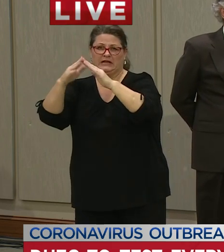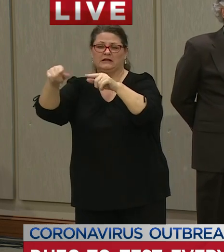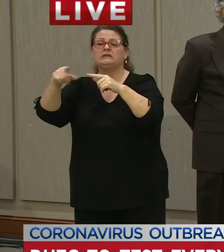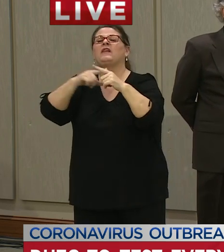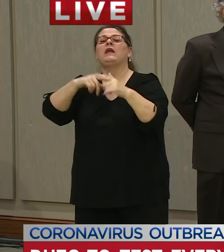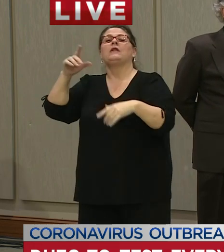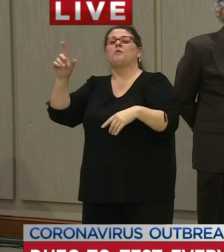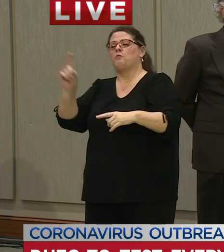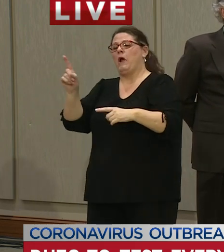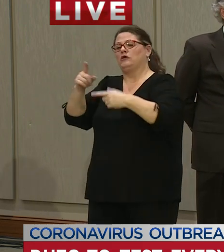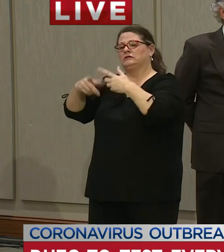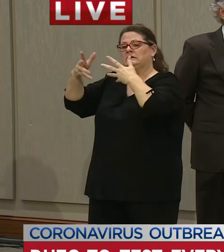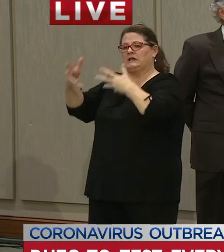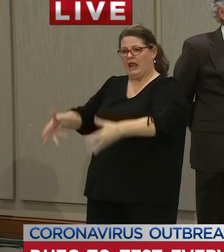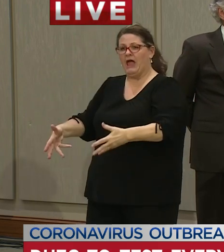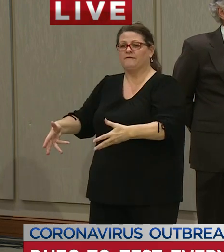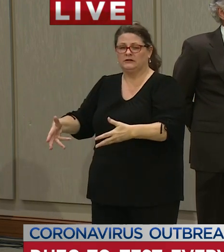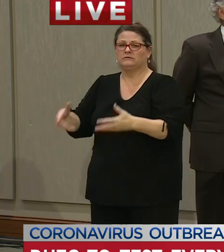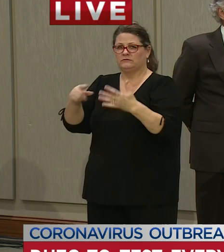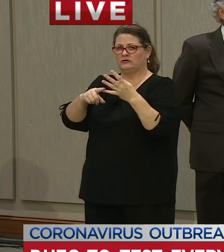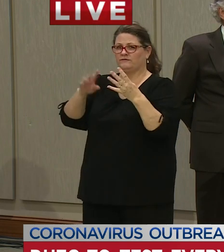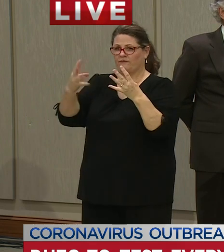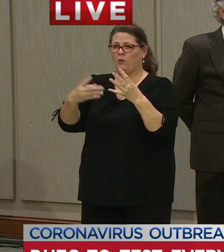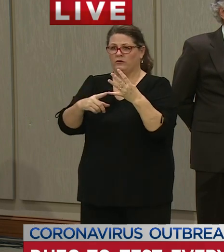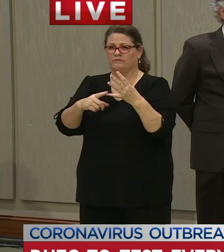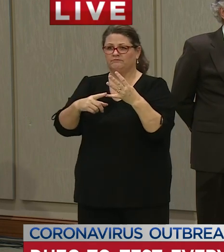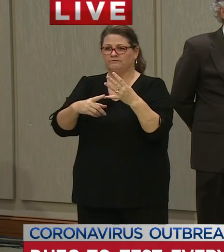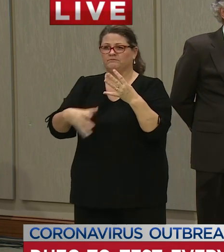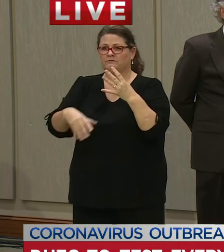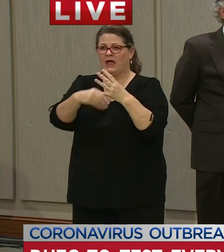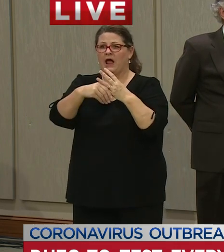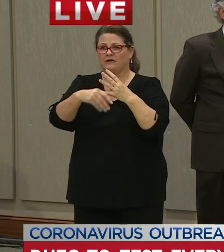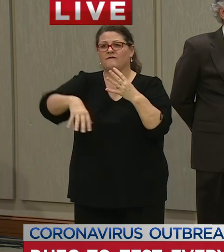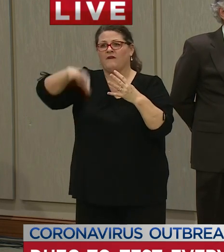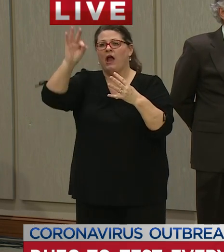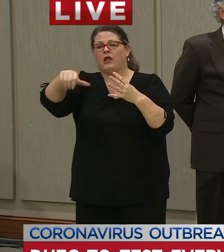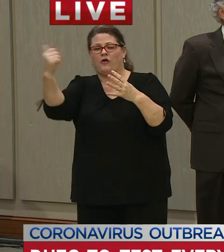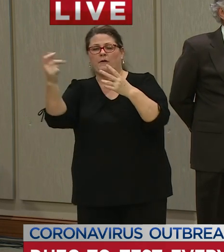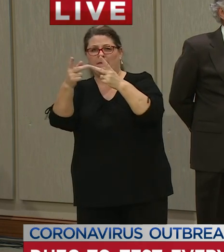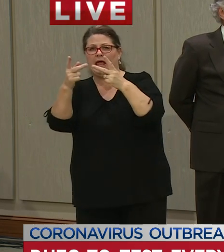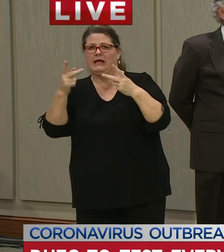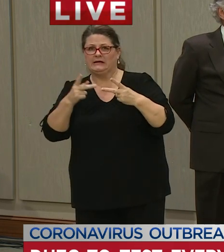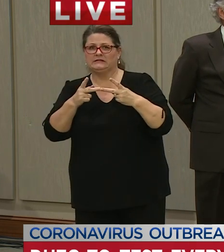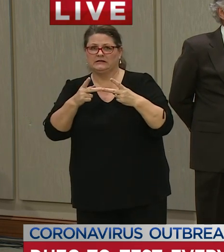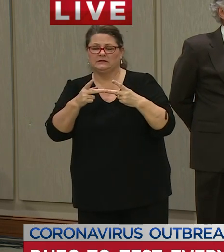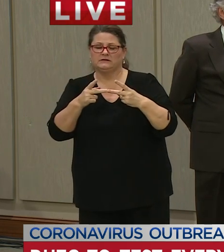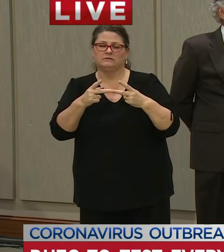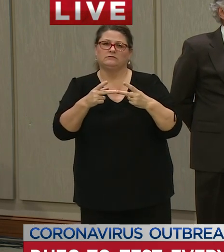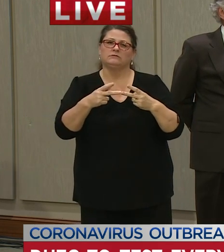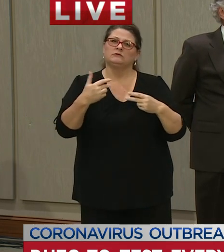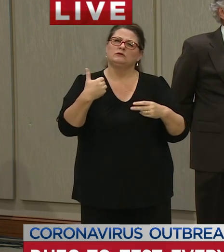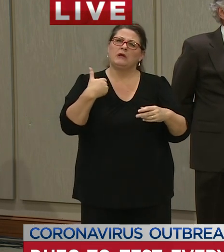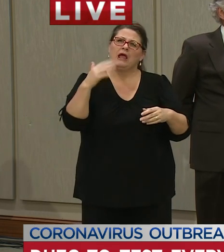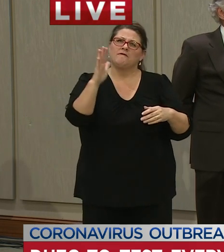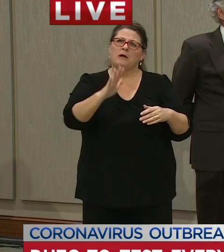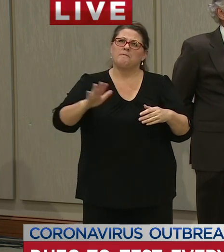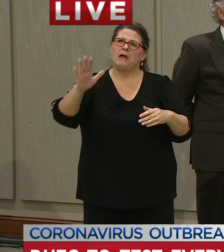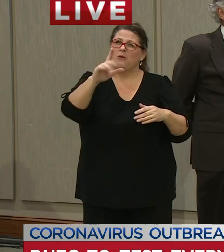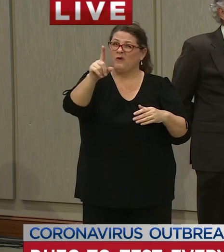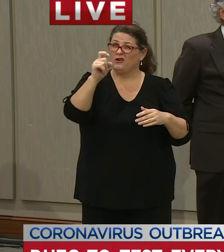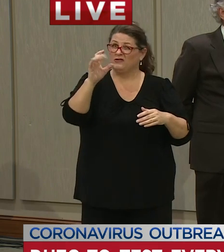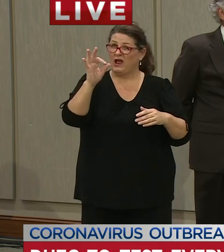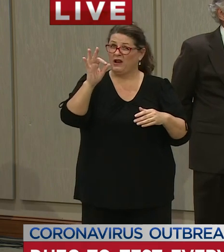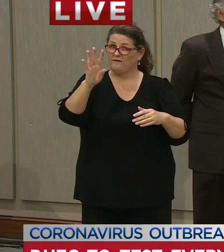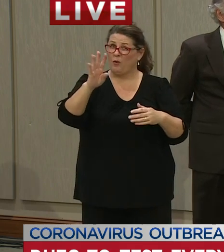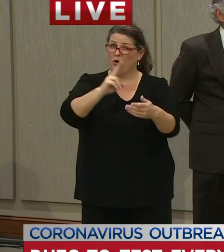approximately 40,000 South Carolinians live or work in the state's 194 nursing homes